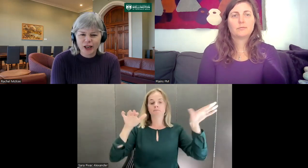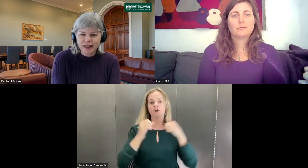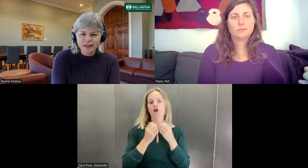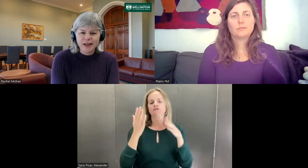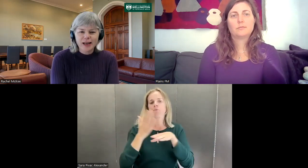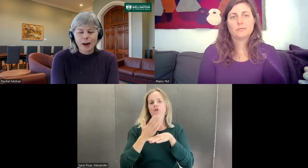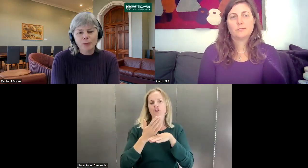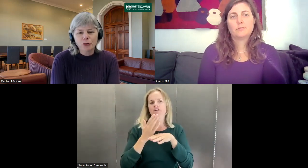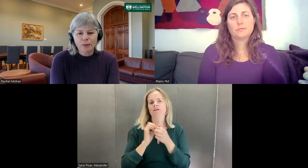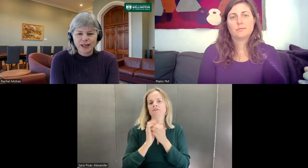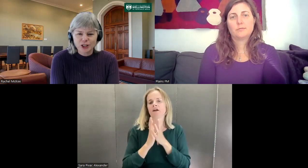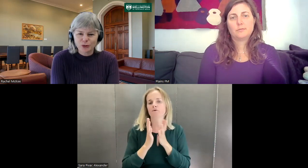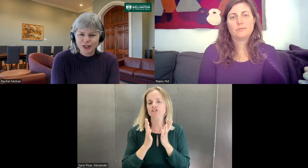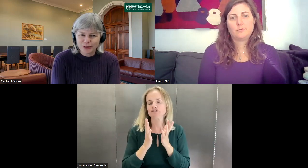and improve on practical skills.